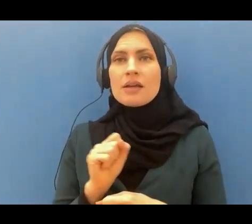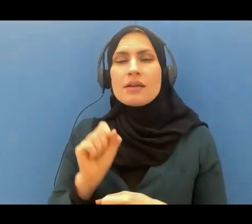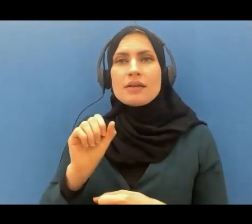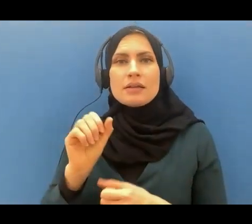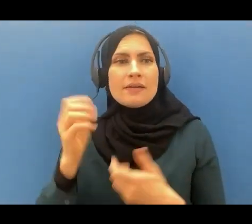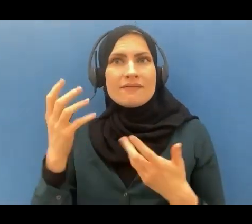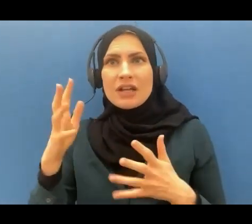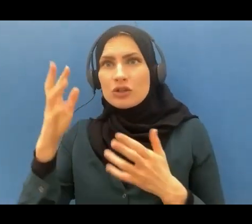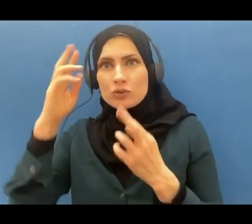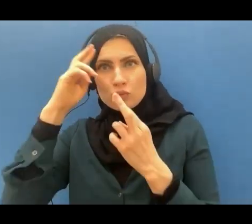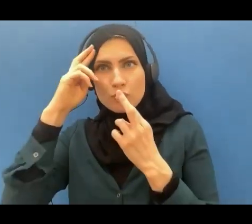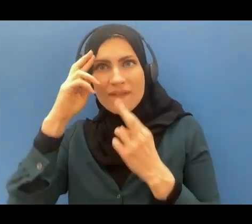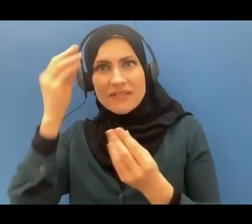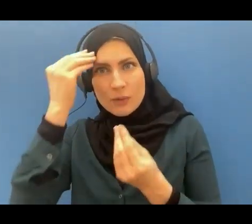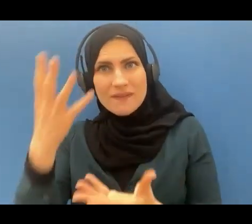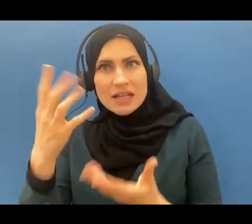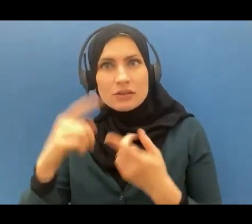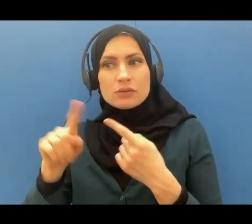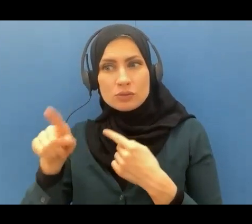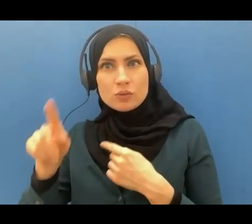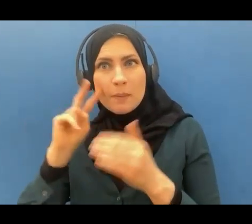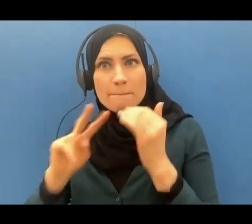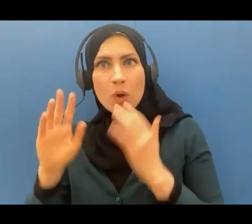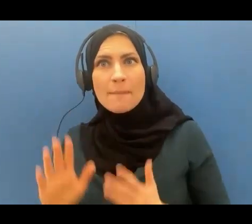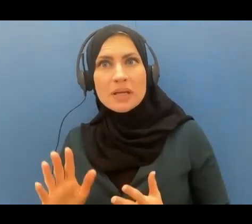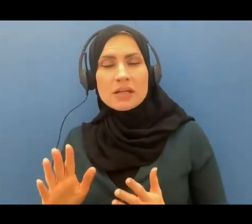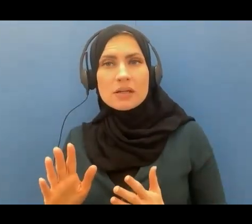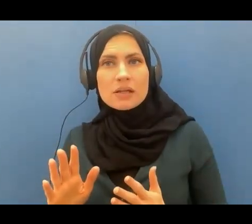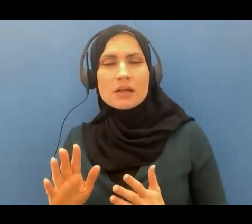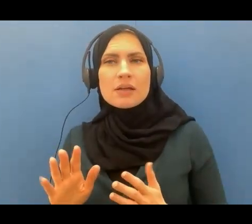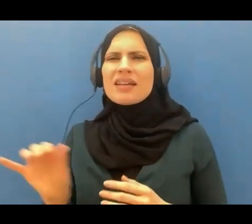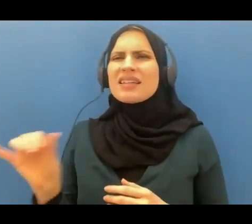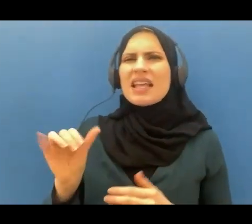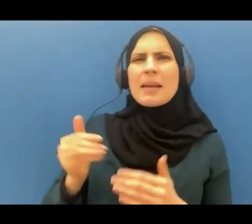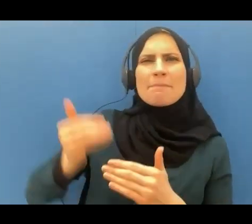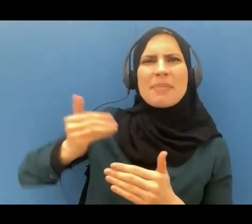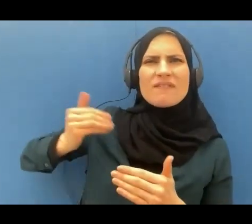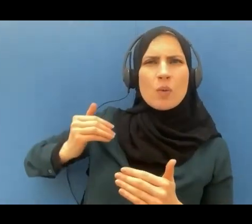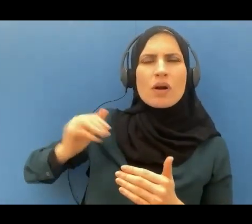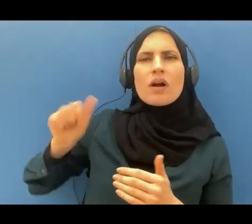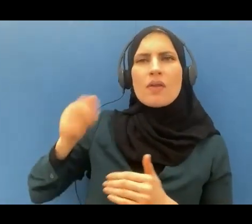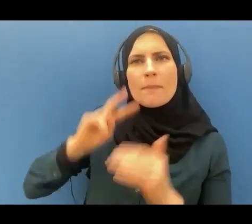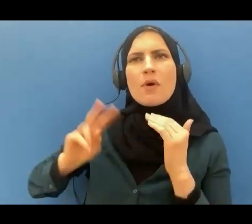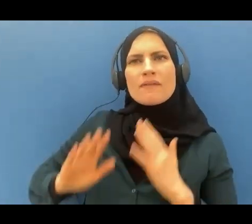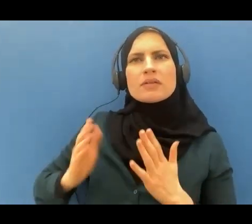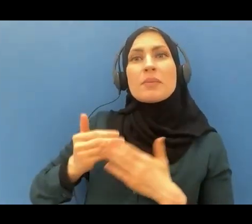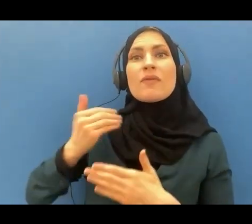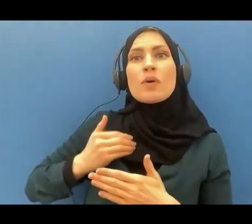O Muhammad as it was to those messengers before you that if you